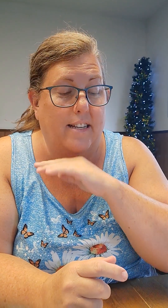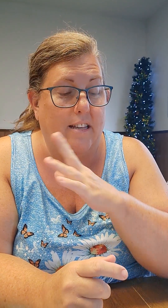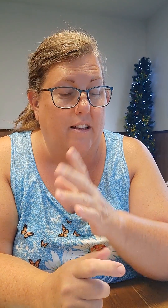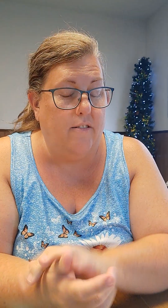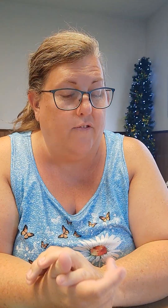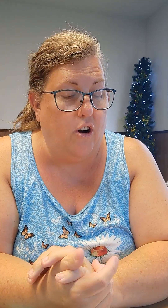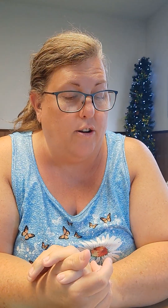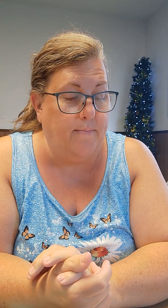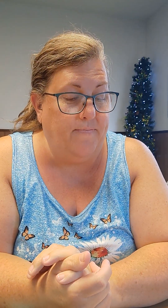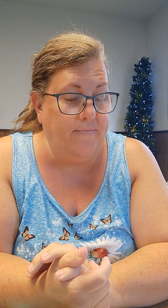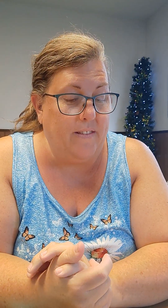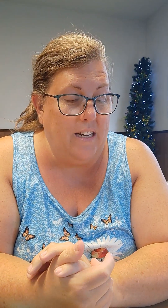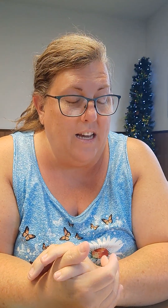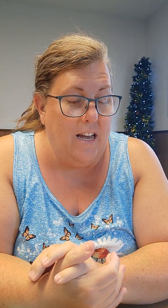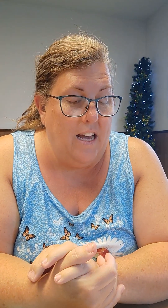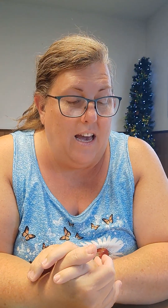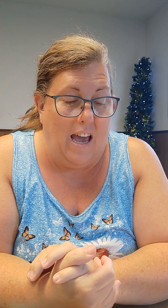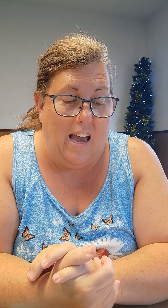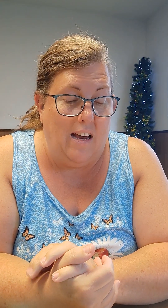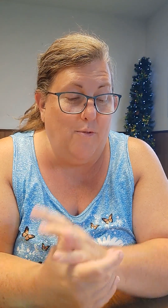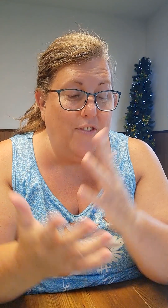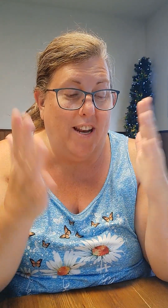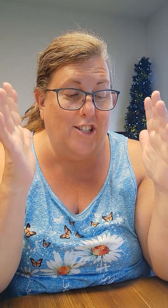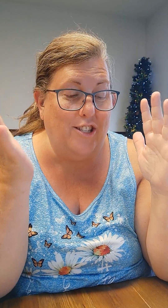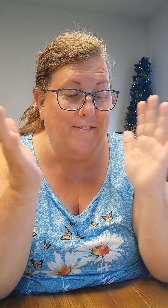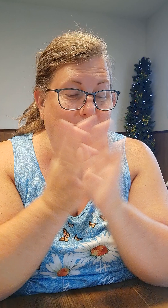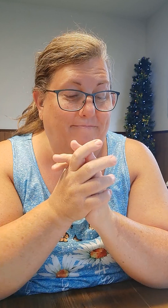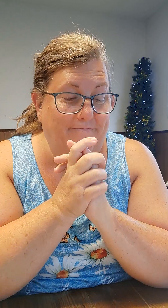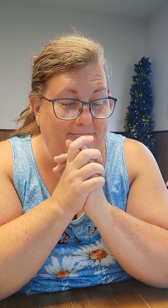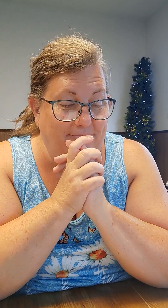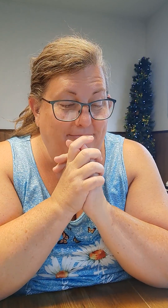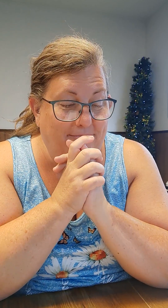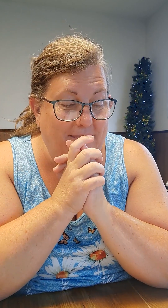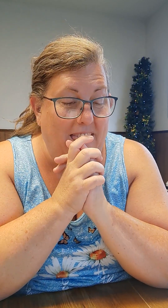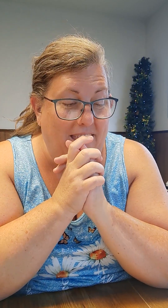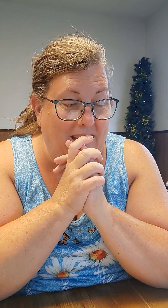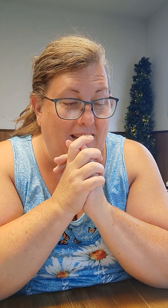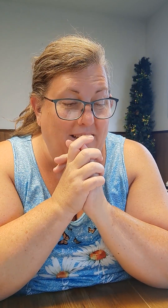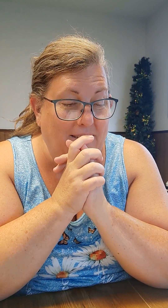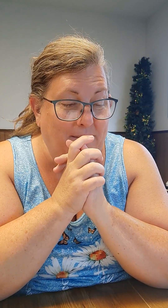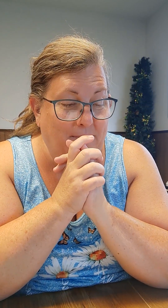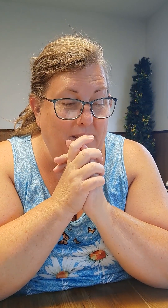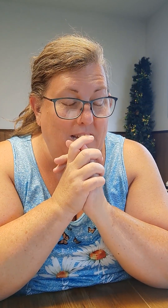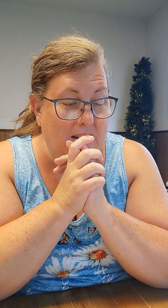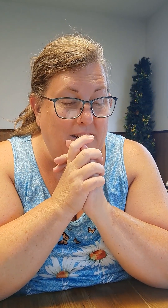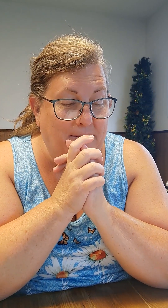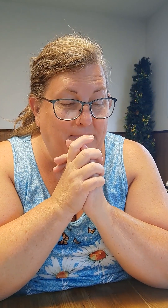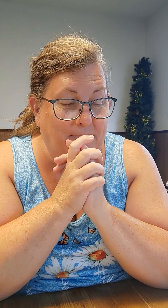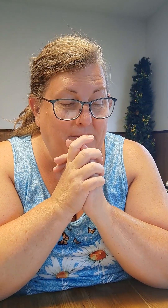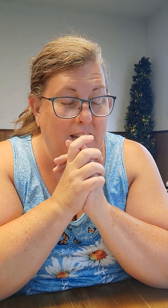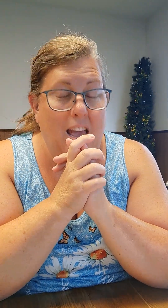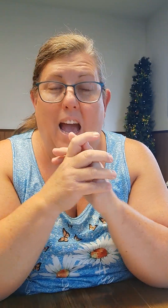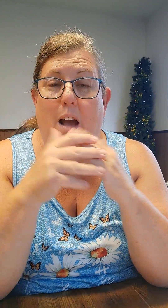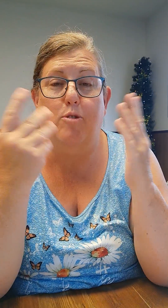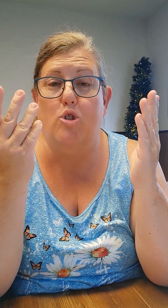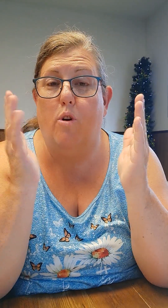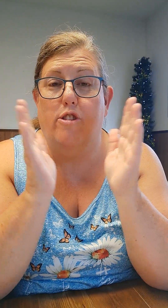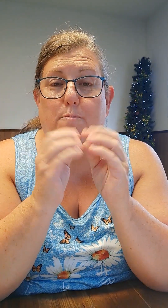That's on the farm. And we're finished. I think. Yeah. I'm sure there's